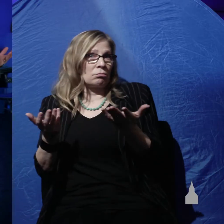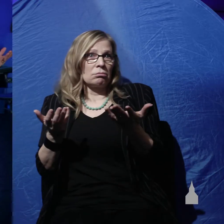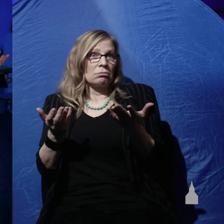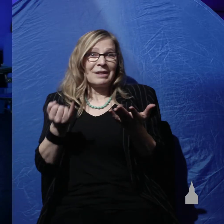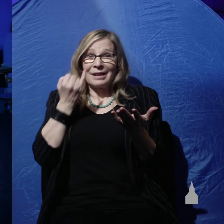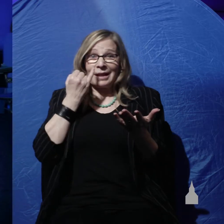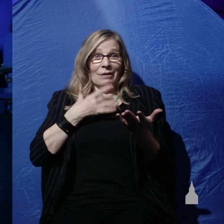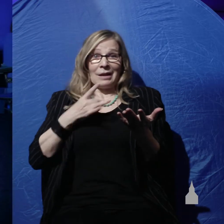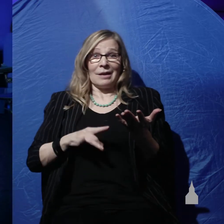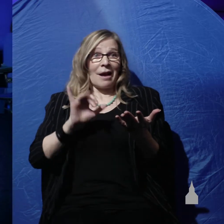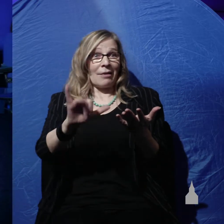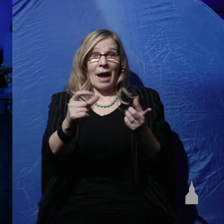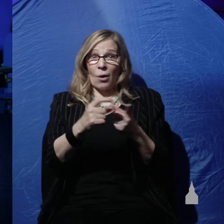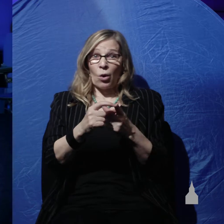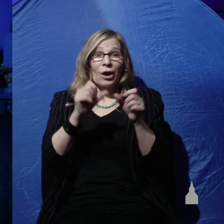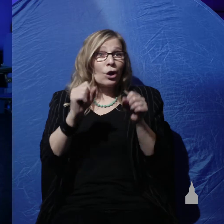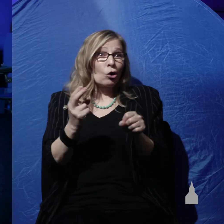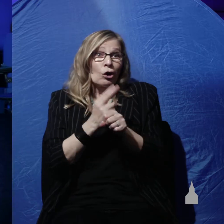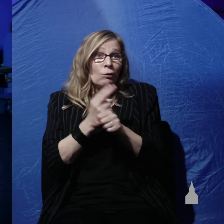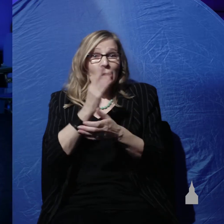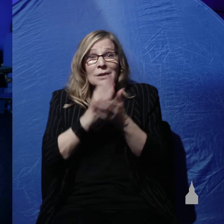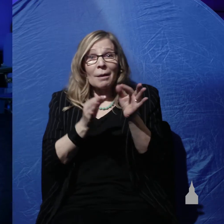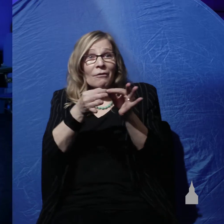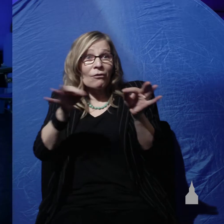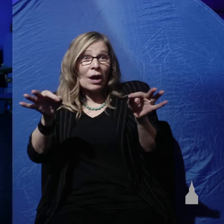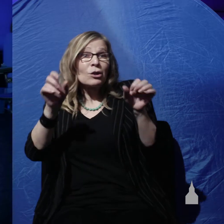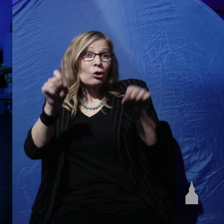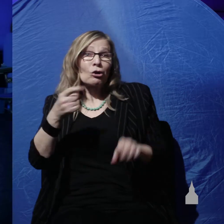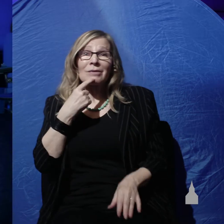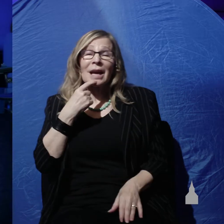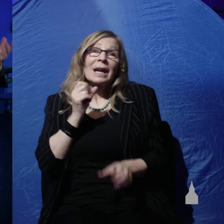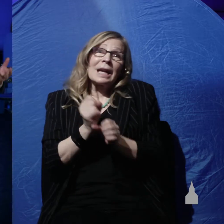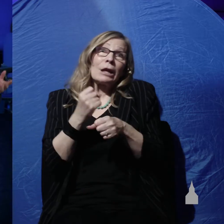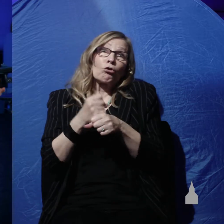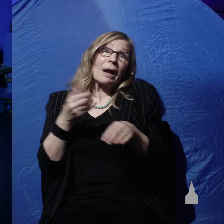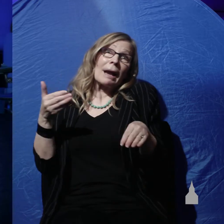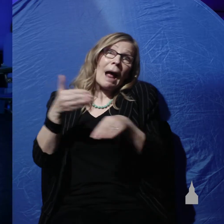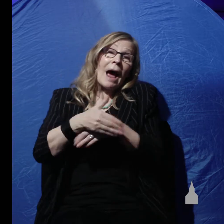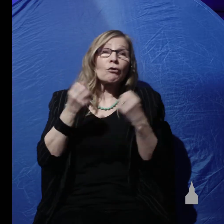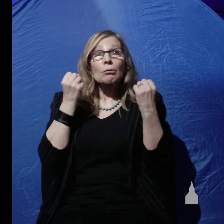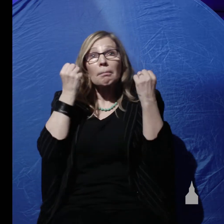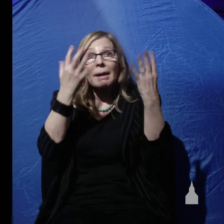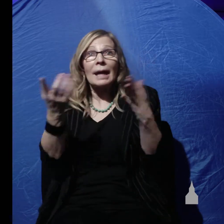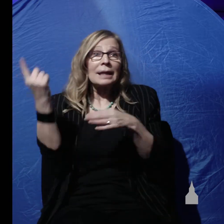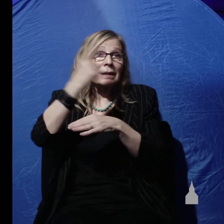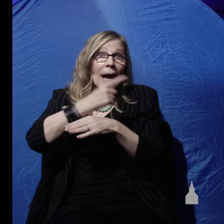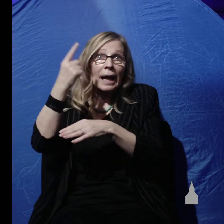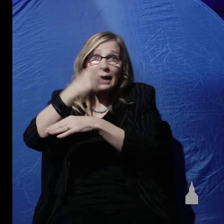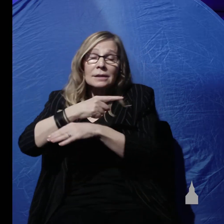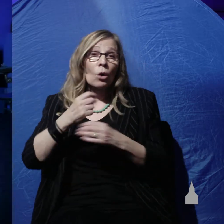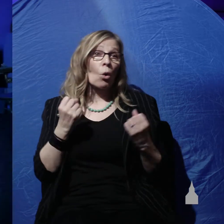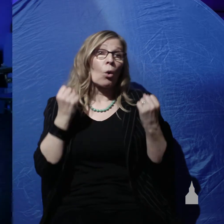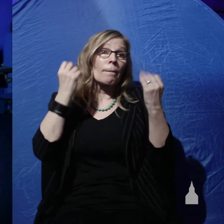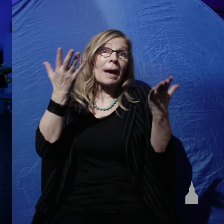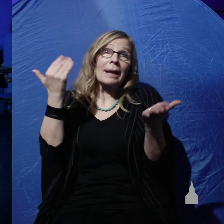that word, he could have used some phrases. He could have said that he created after many days or after many thousands of years